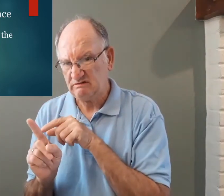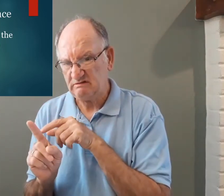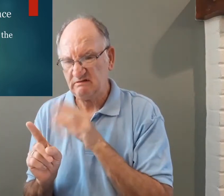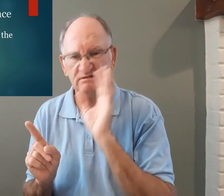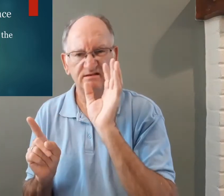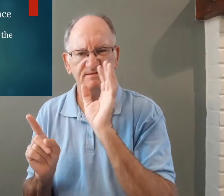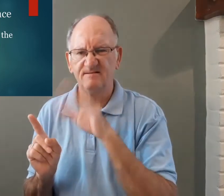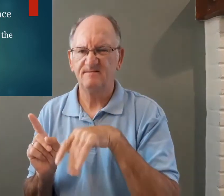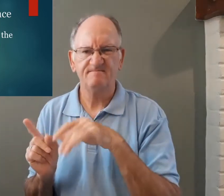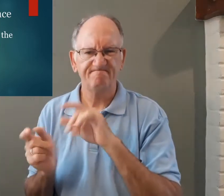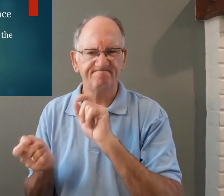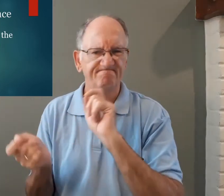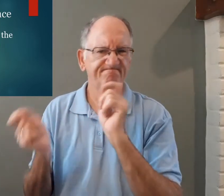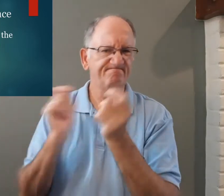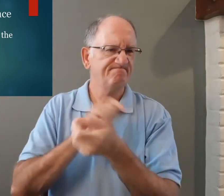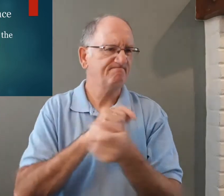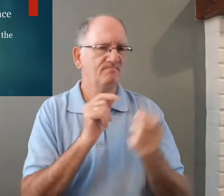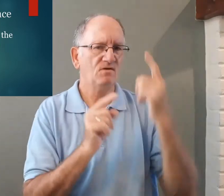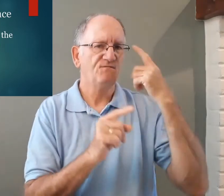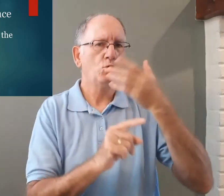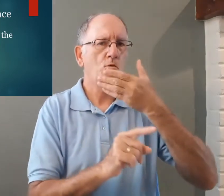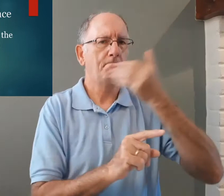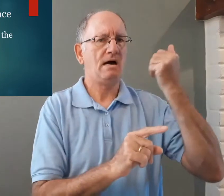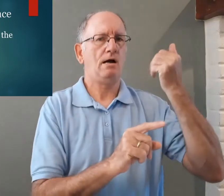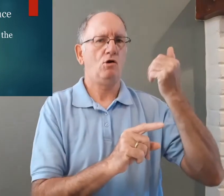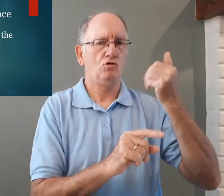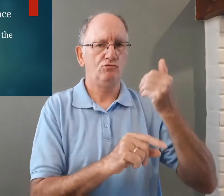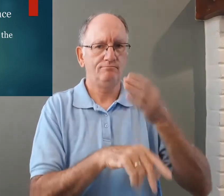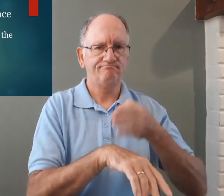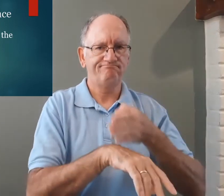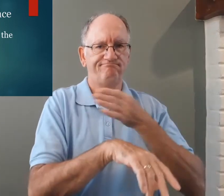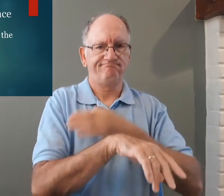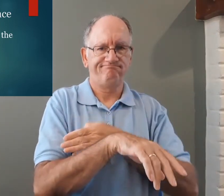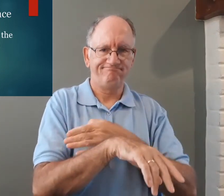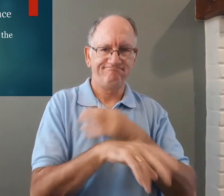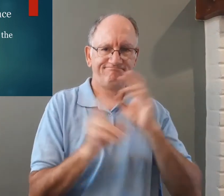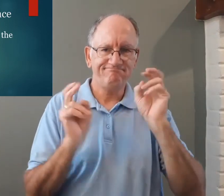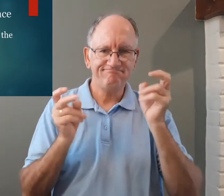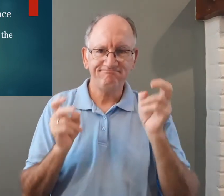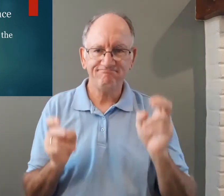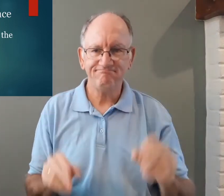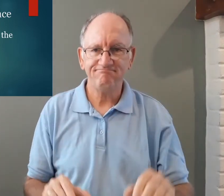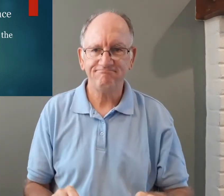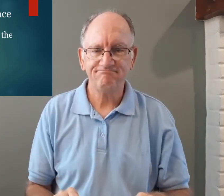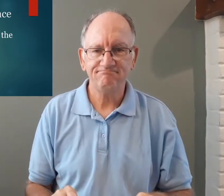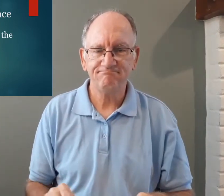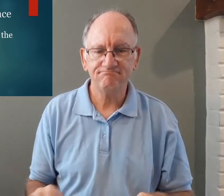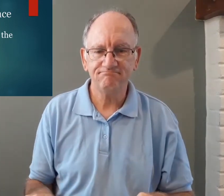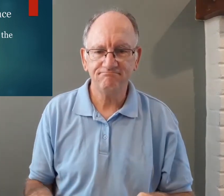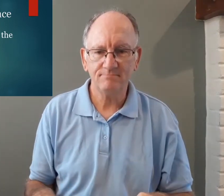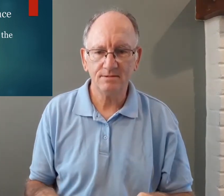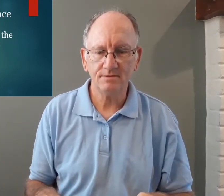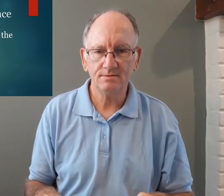so you have something that's really bad or worse and you change it or turn for the better